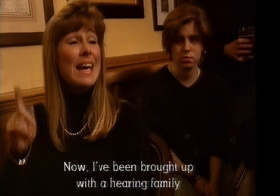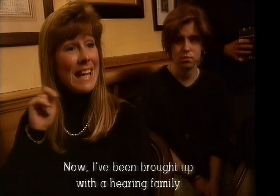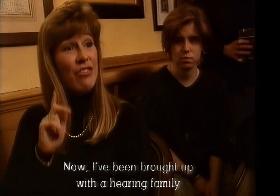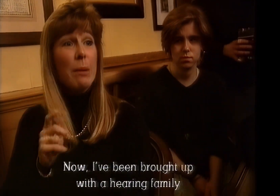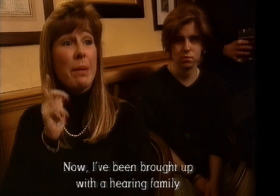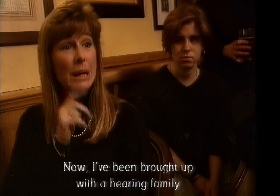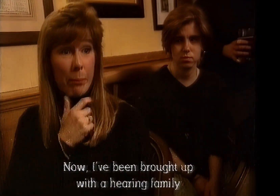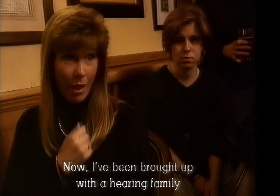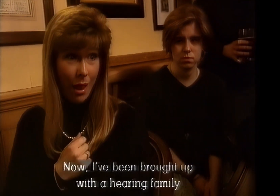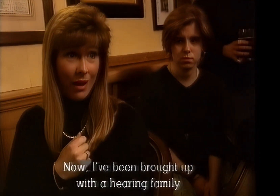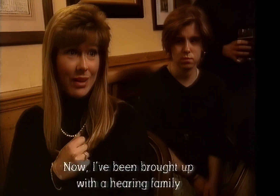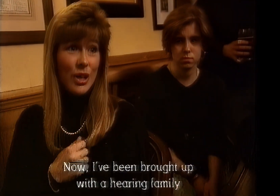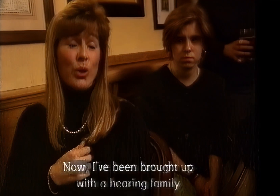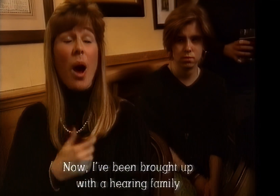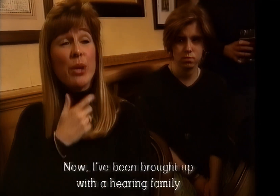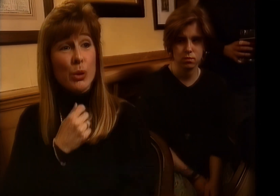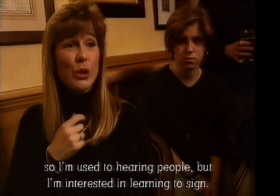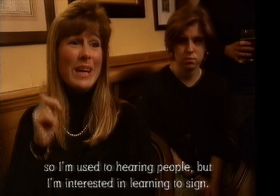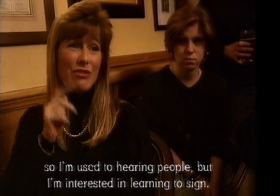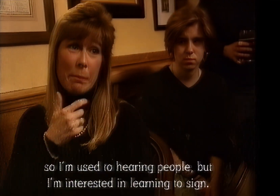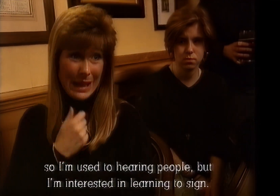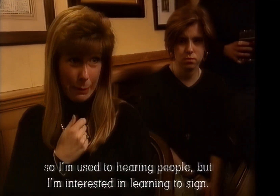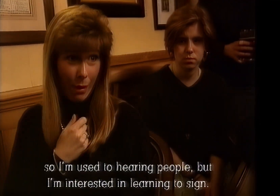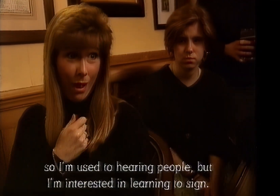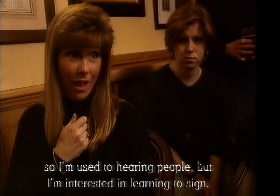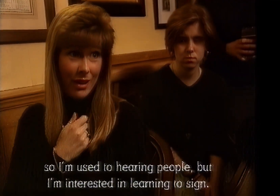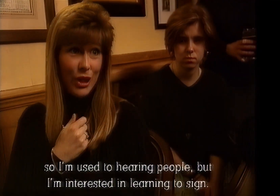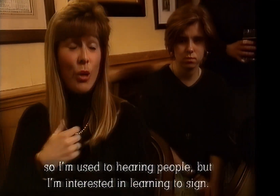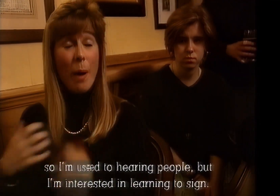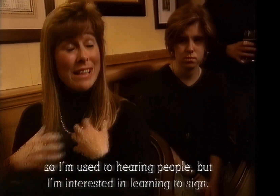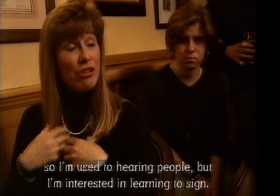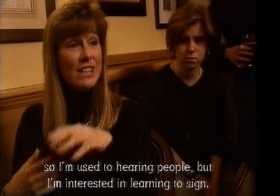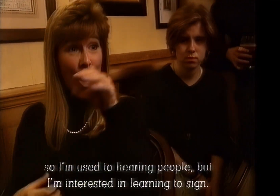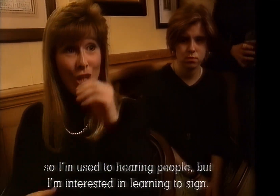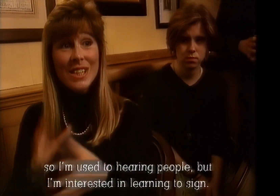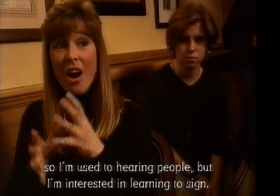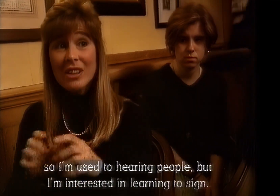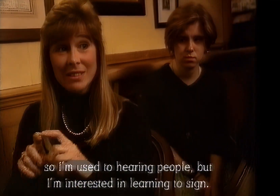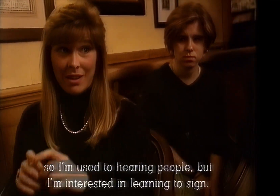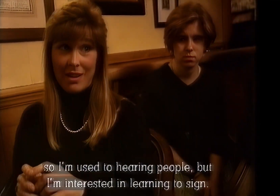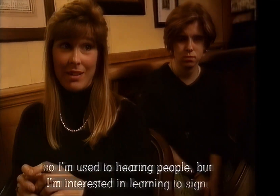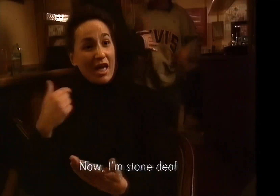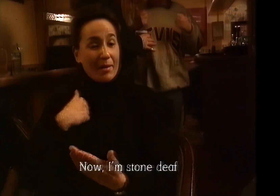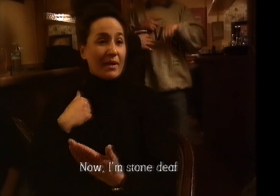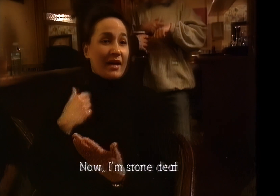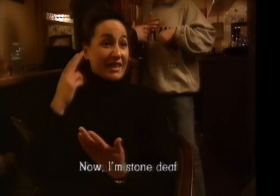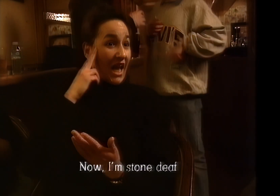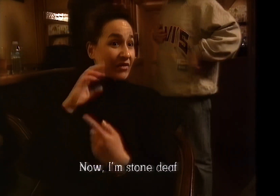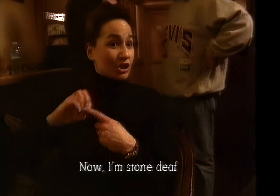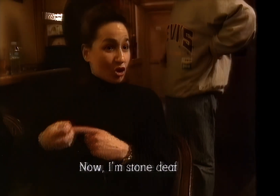Now I've been brought up with a hearing family. So I'm used to hearing people. But I am interested in learning to sign. Now